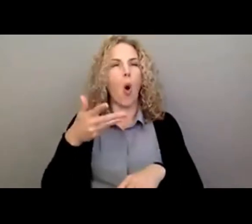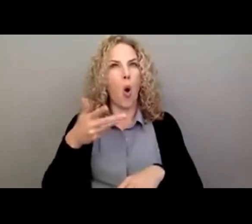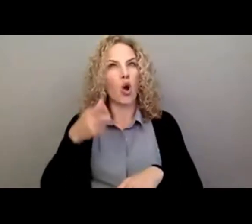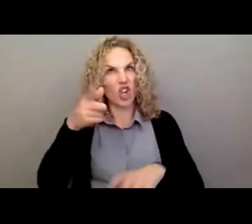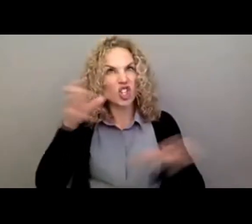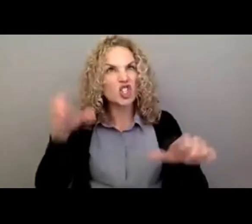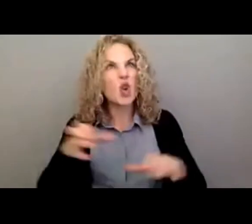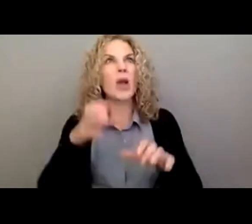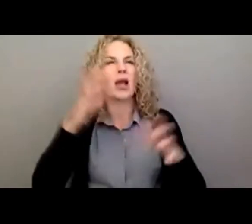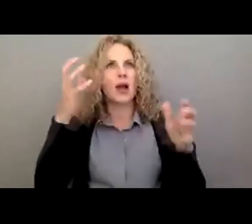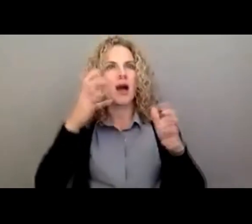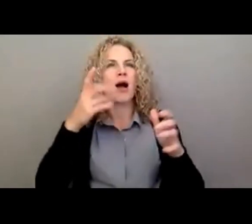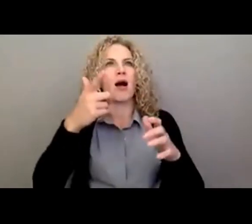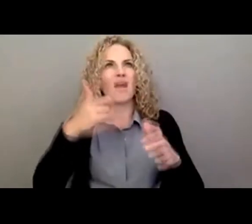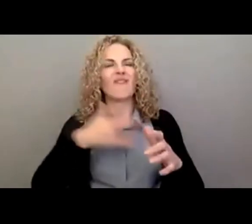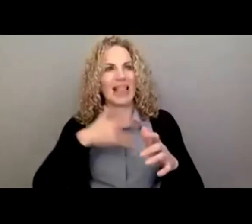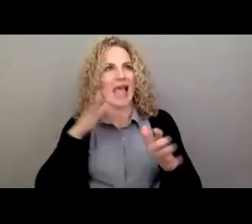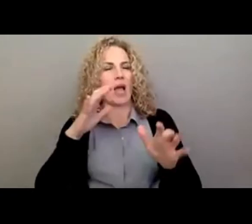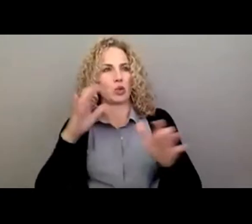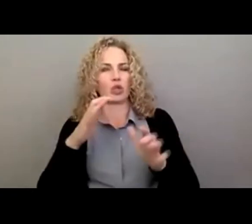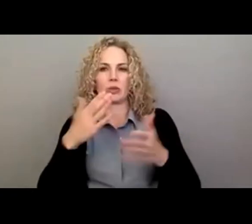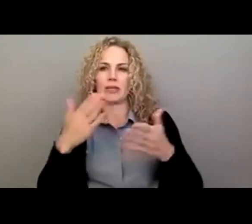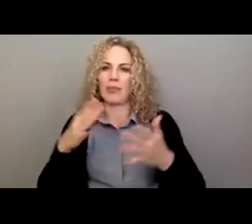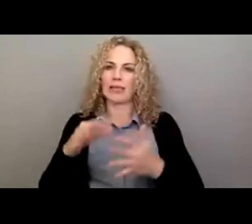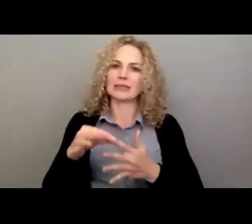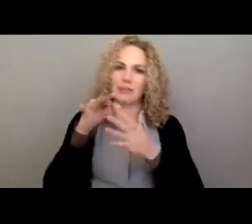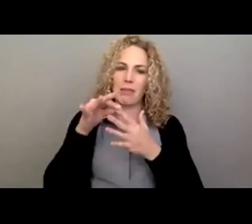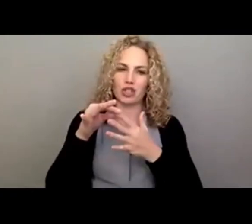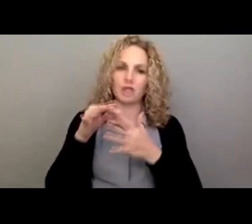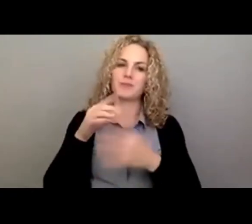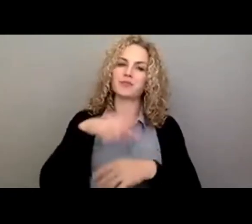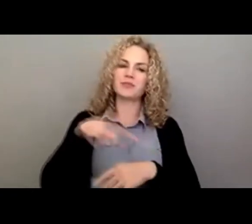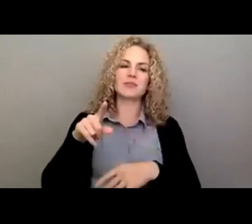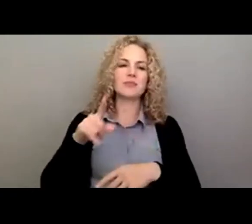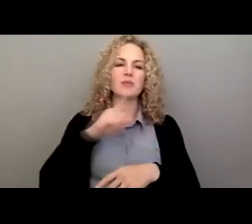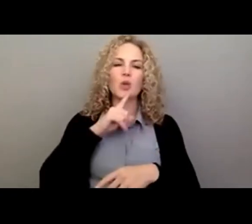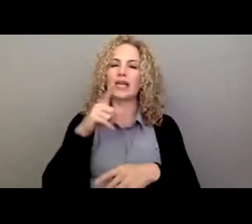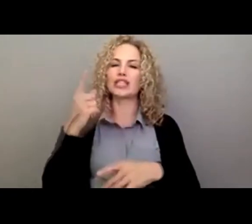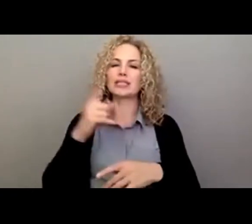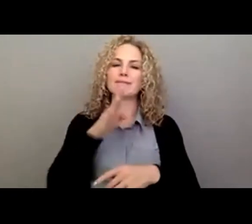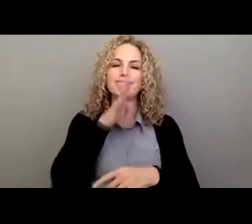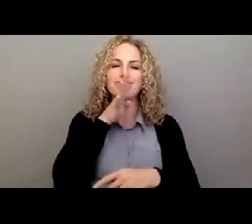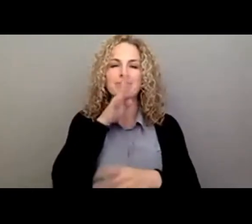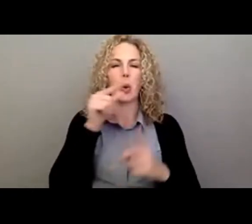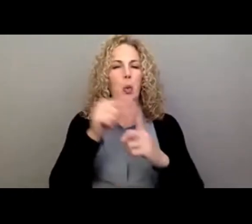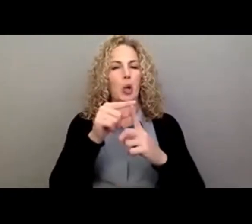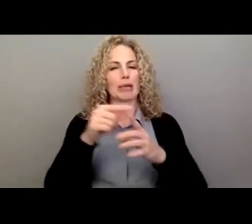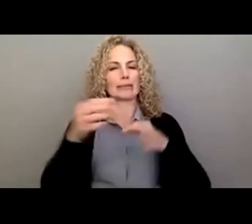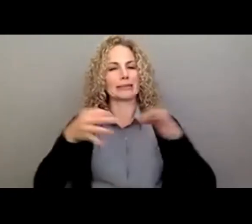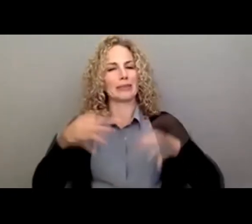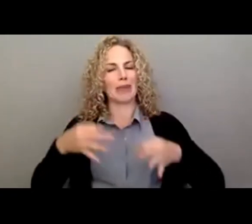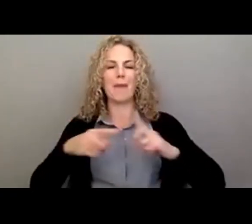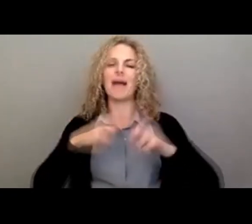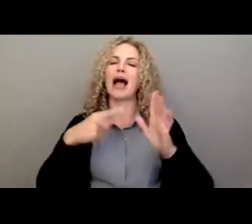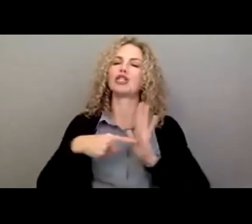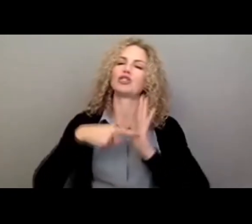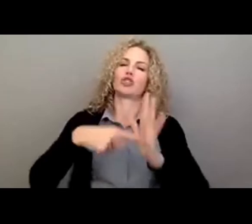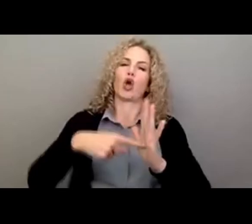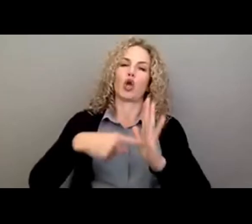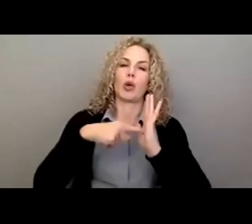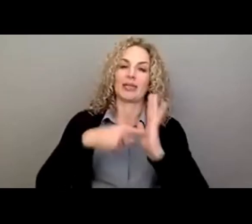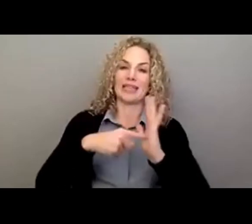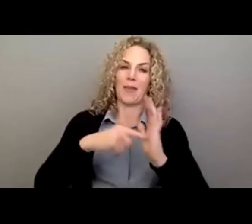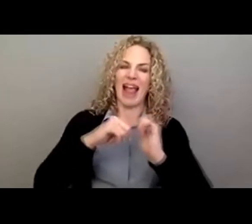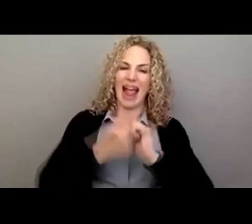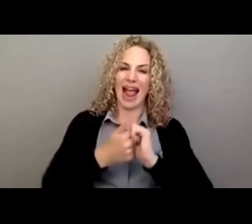doing something special. So all these are really still just words. So I thought I'd share with you some examples of how we put